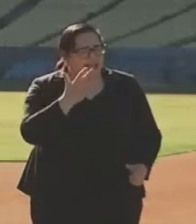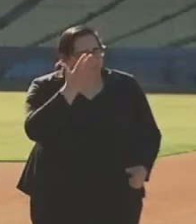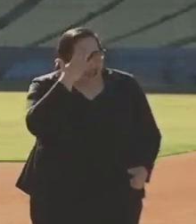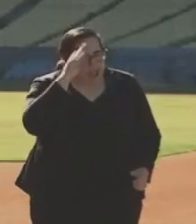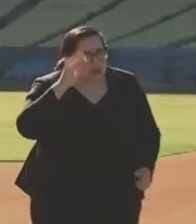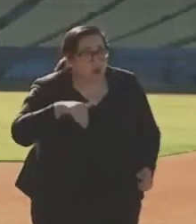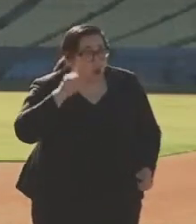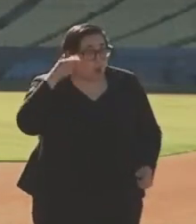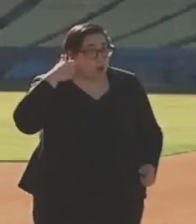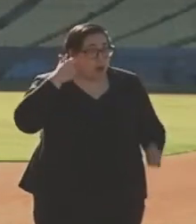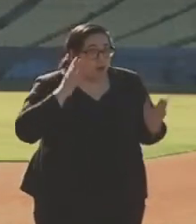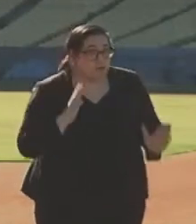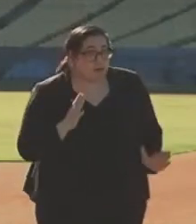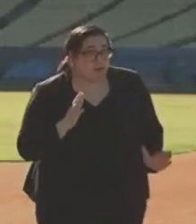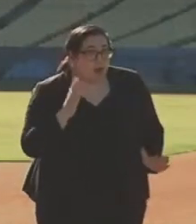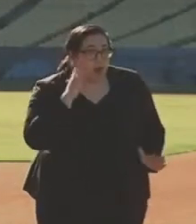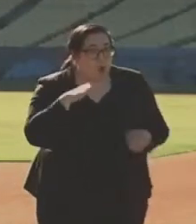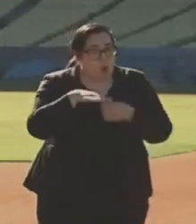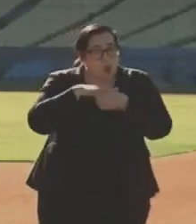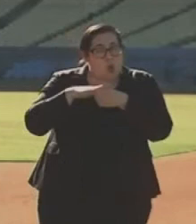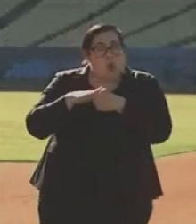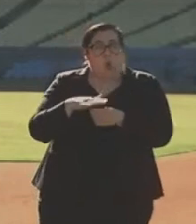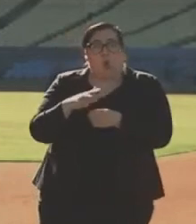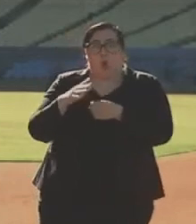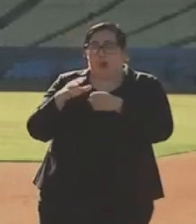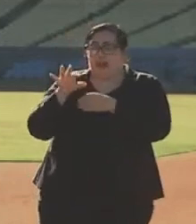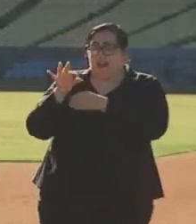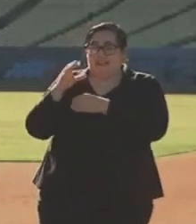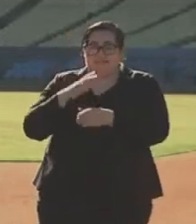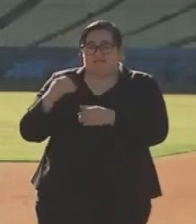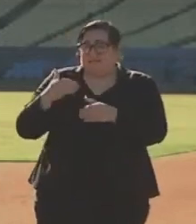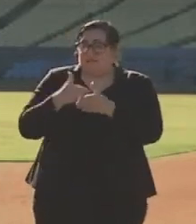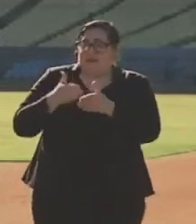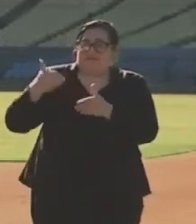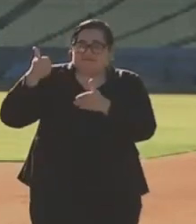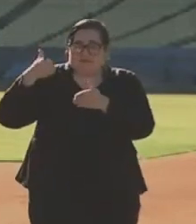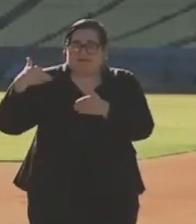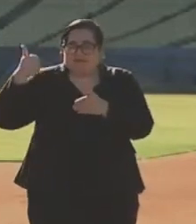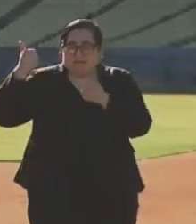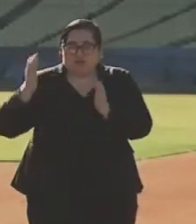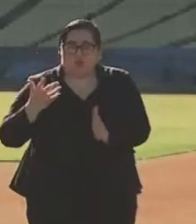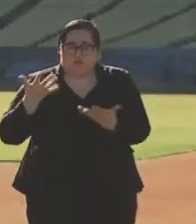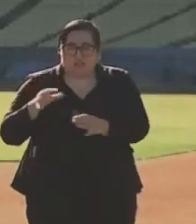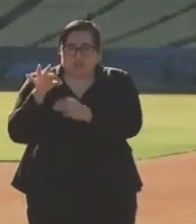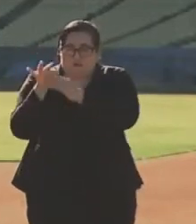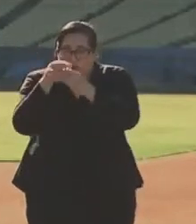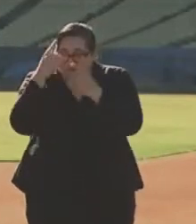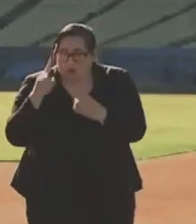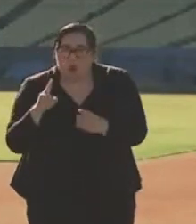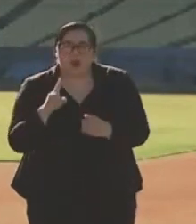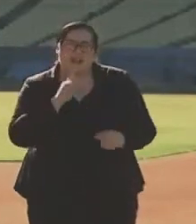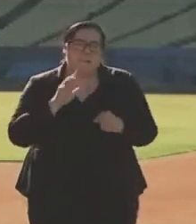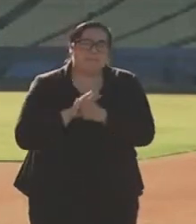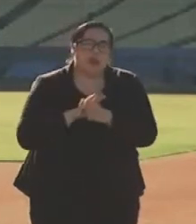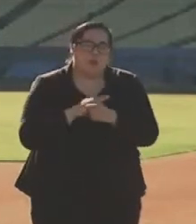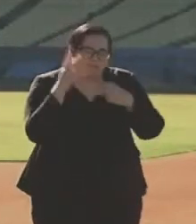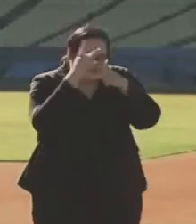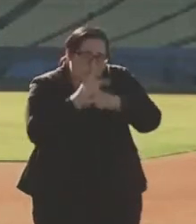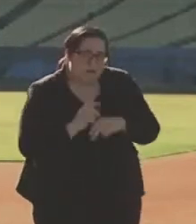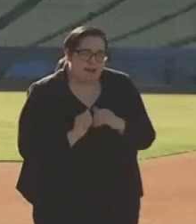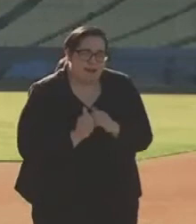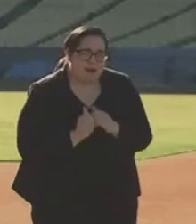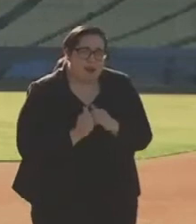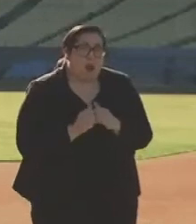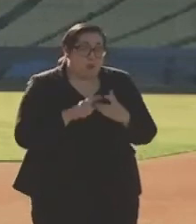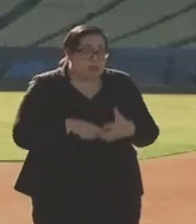that our governor and our local elected officials here in Los Angeles are committed to figuring this out. As we roll out the vaccine, we